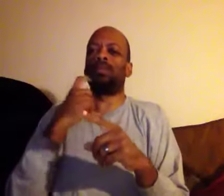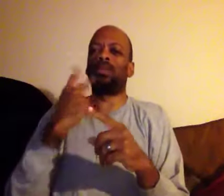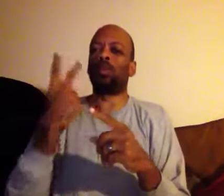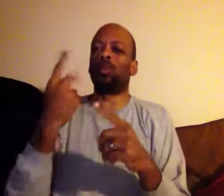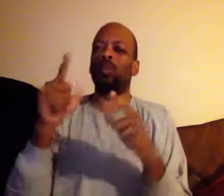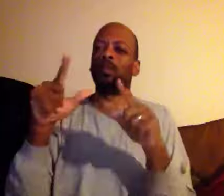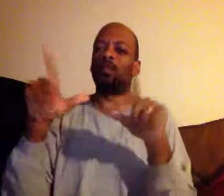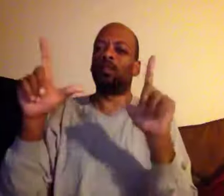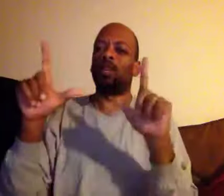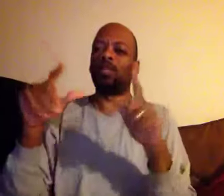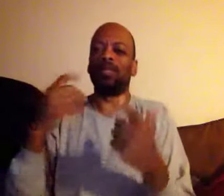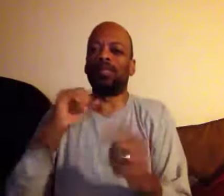but it was too late